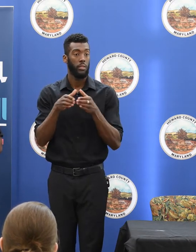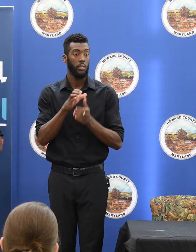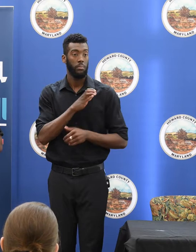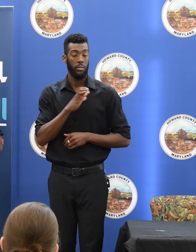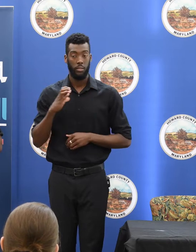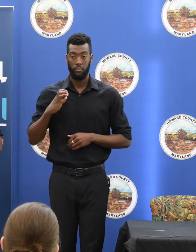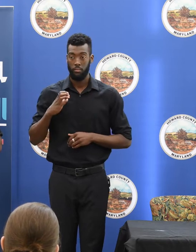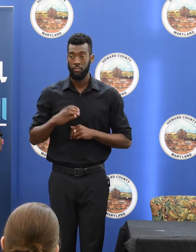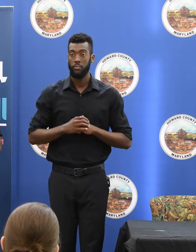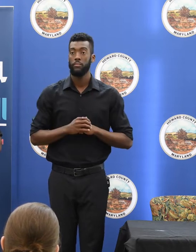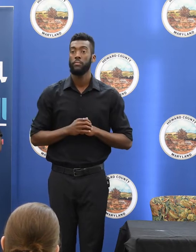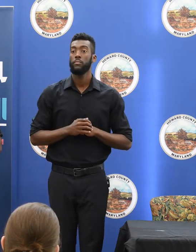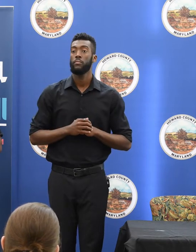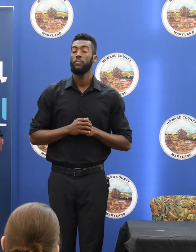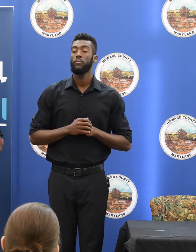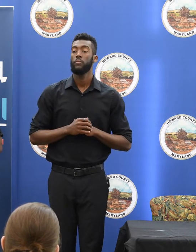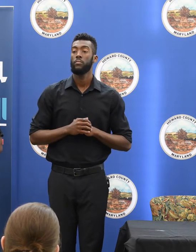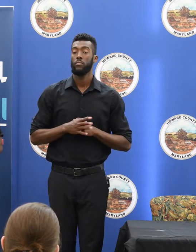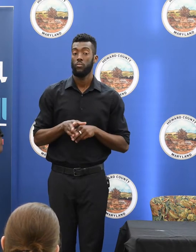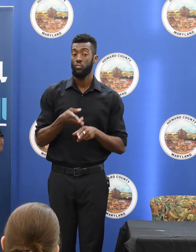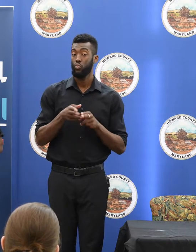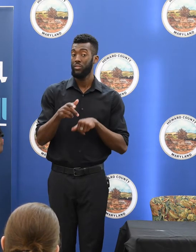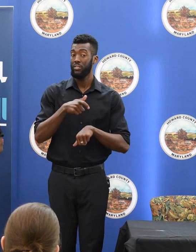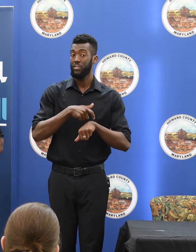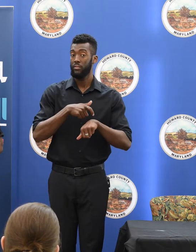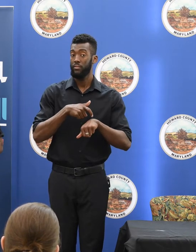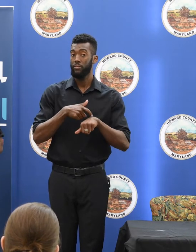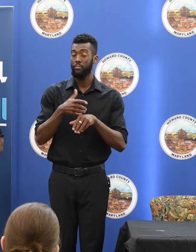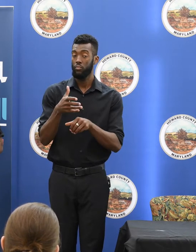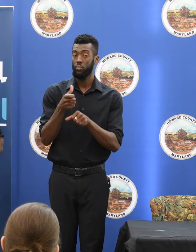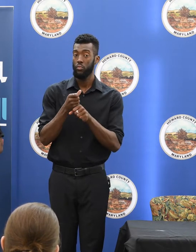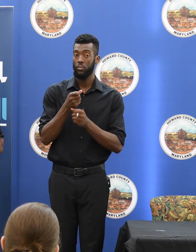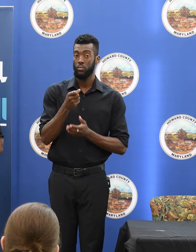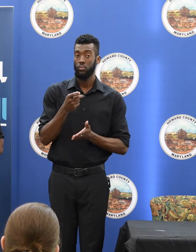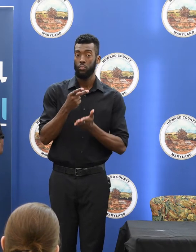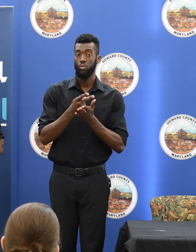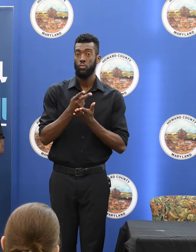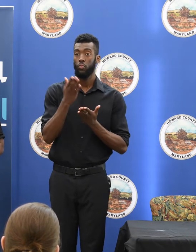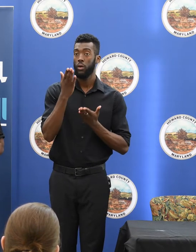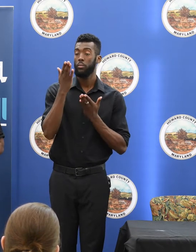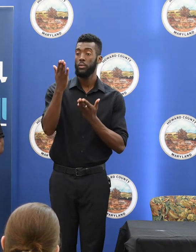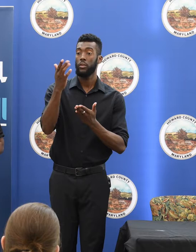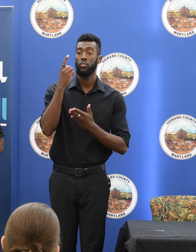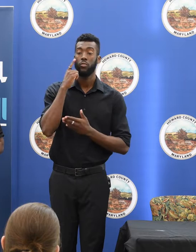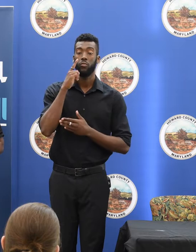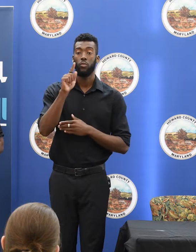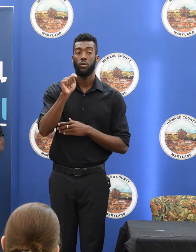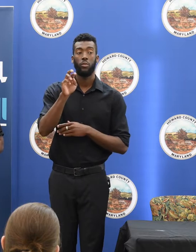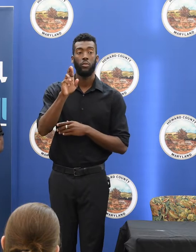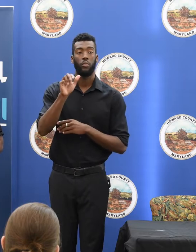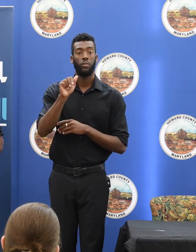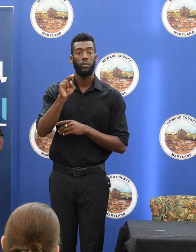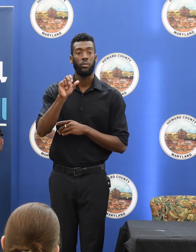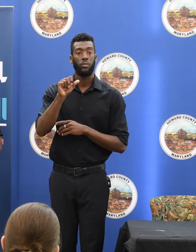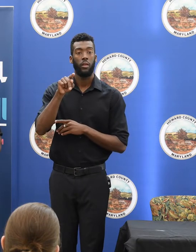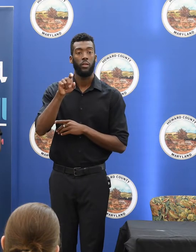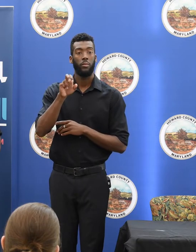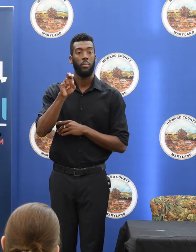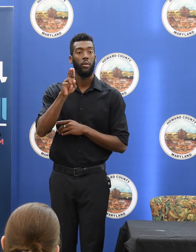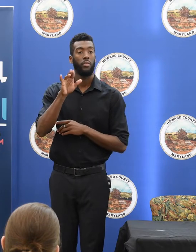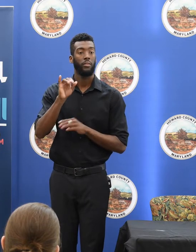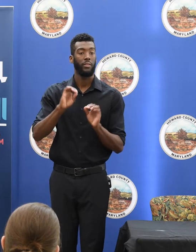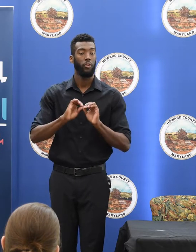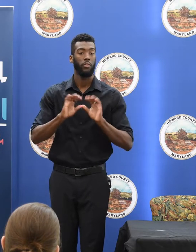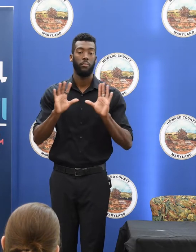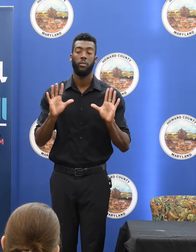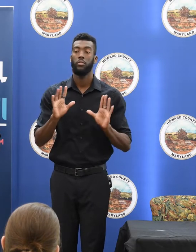We've also received, in the short term, approved a recommendation to implement a transparency program. You might ask, how